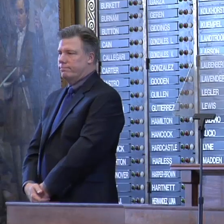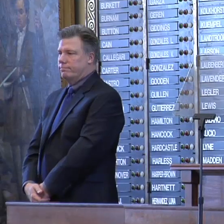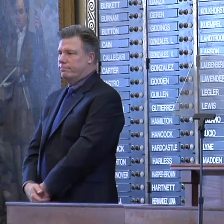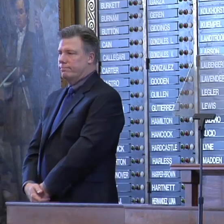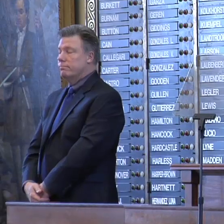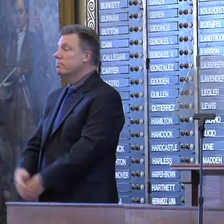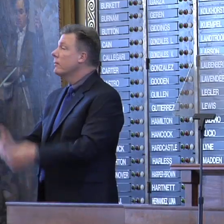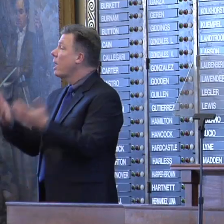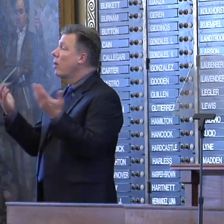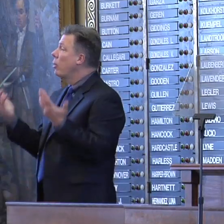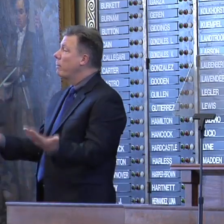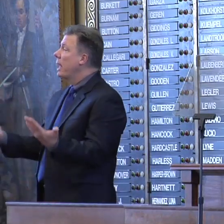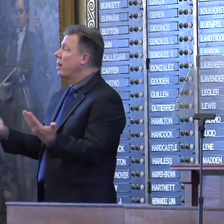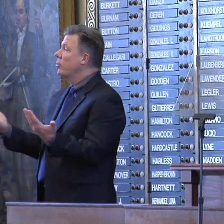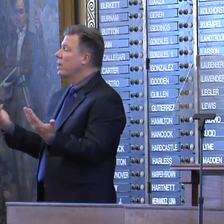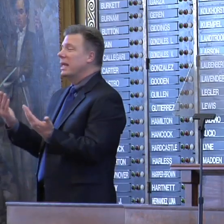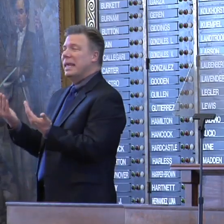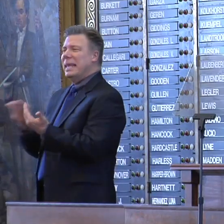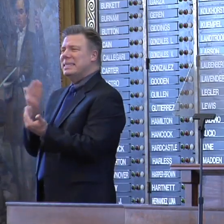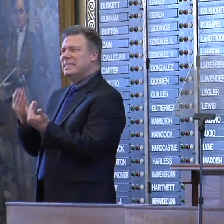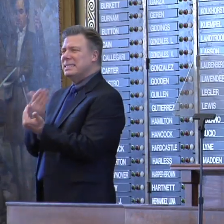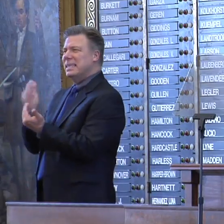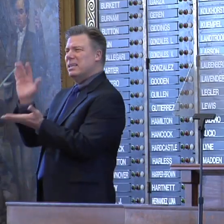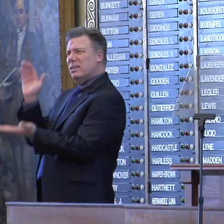or how about easing the growth of Medicaid costs?